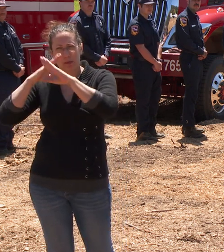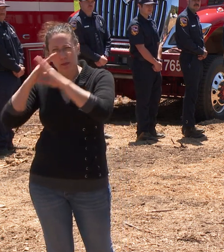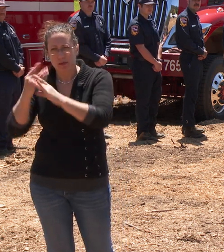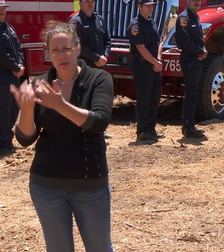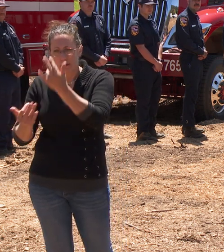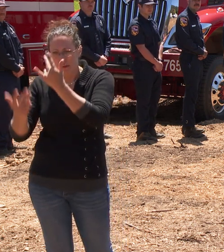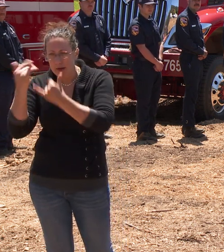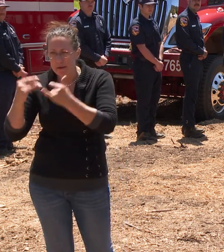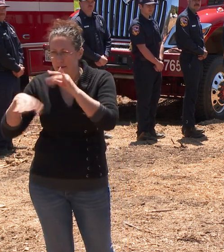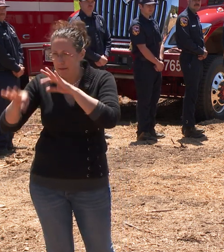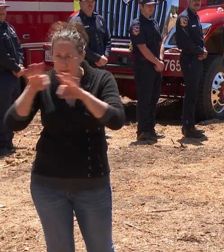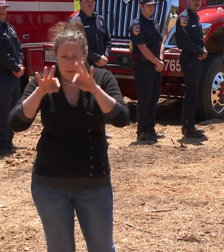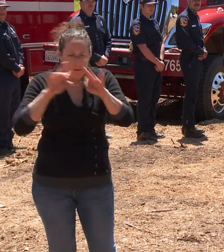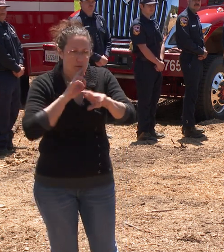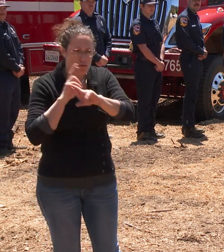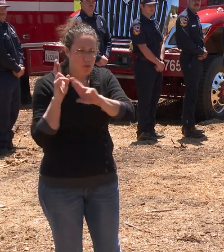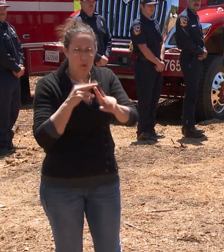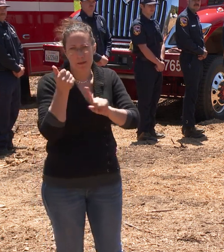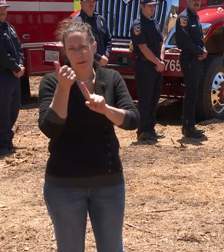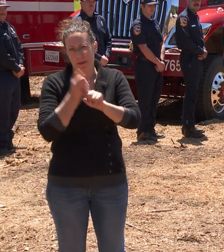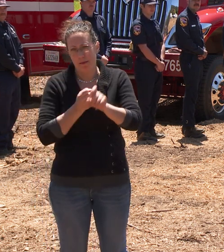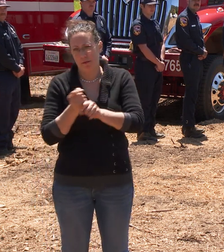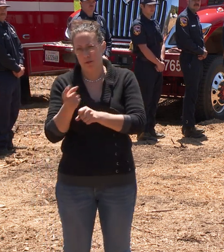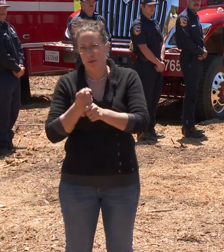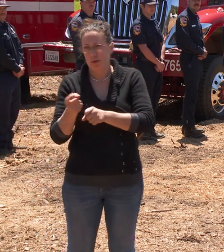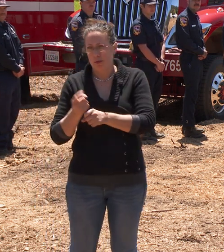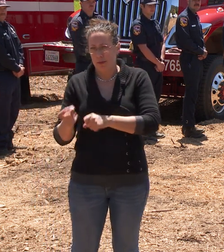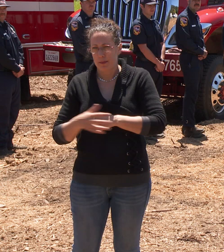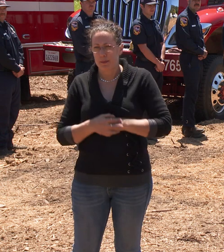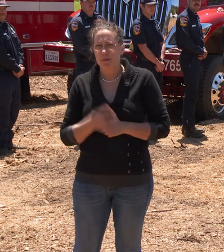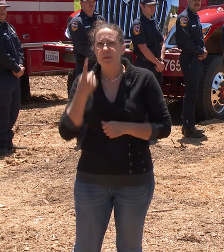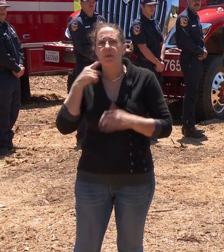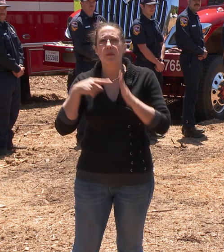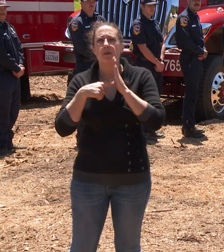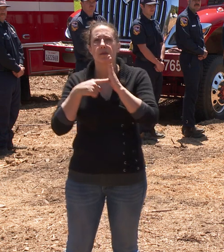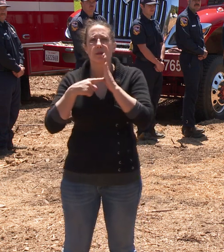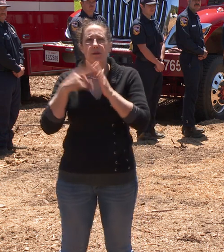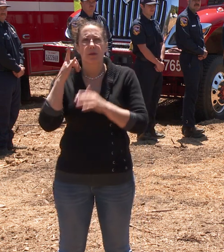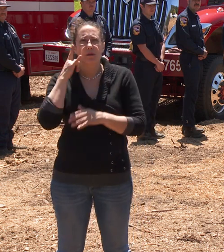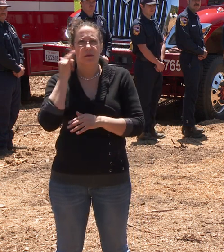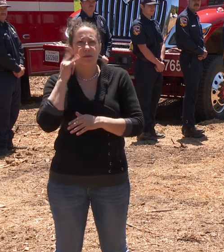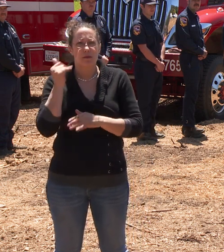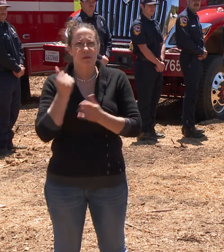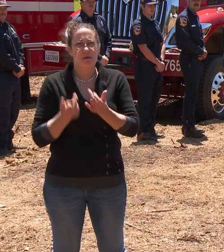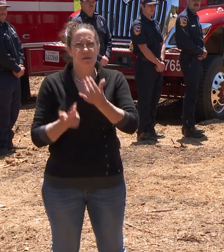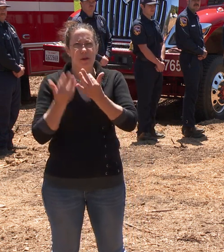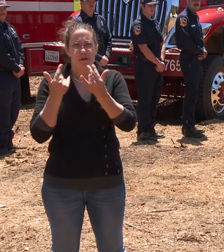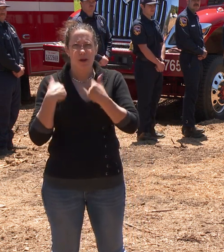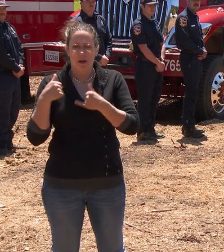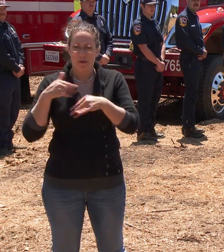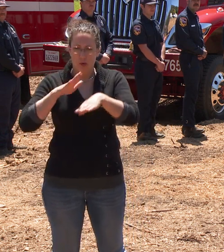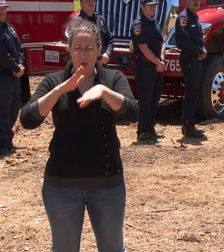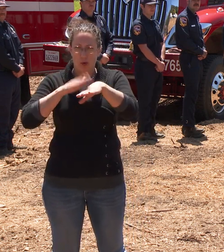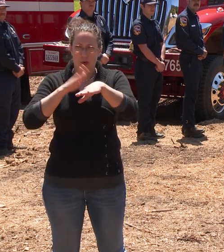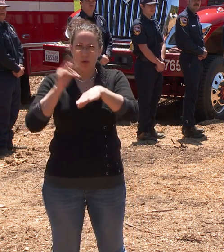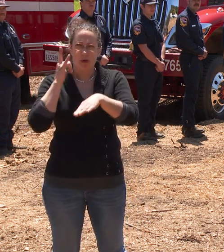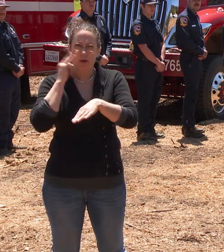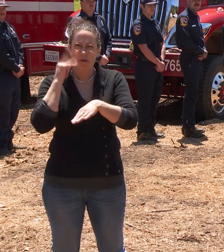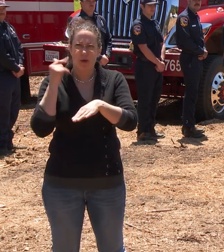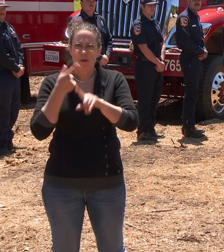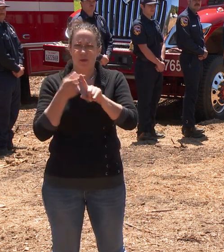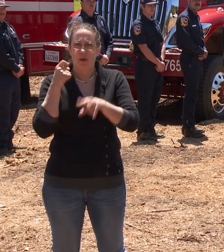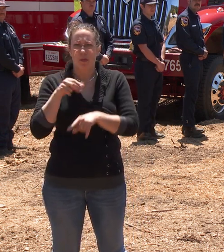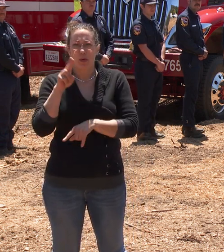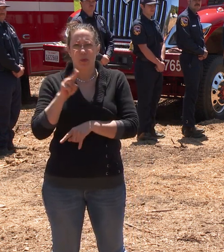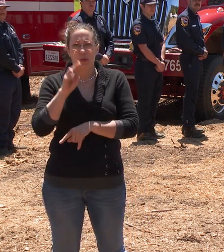detection, and reporting every year. As an example, CAL FIRE has a relationship with Alert California out of UC San